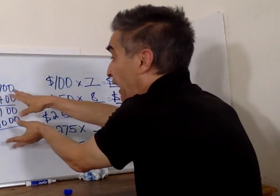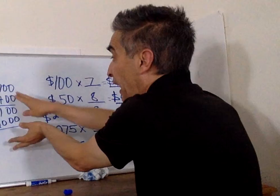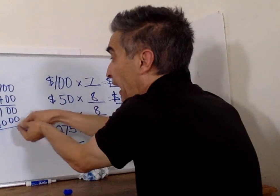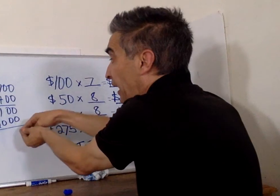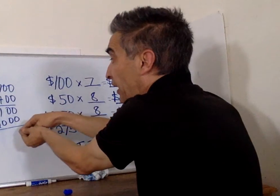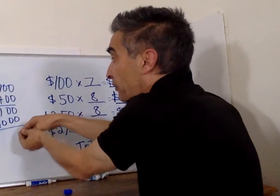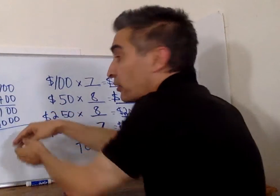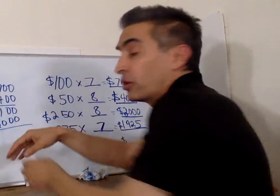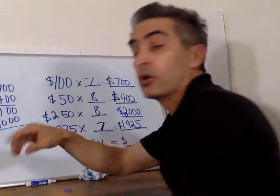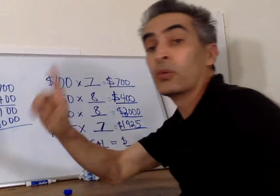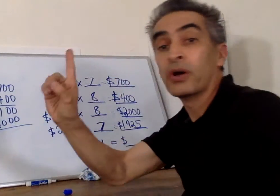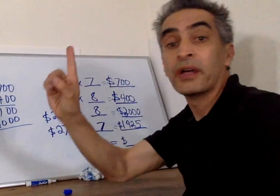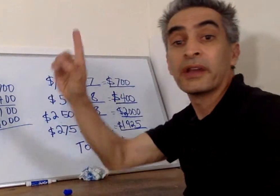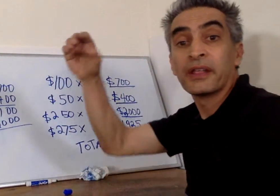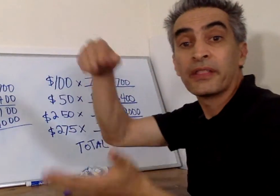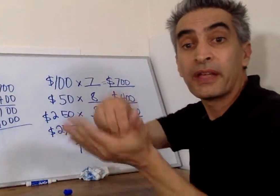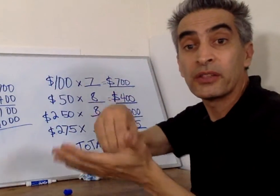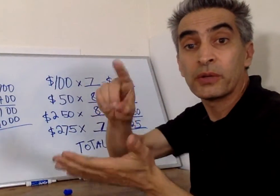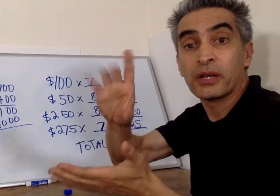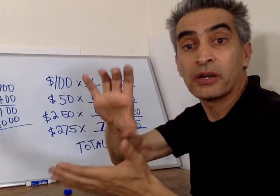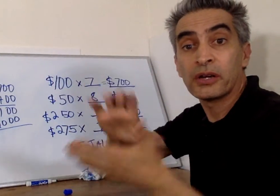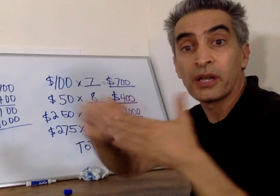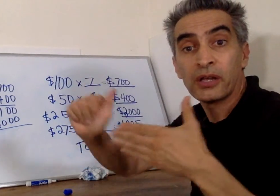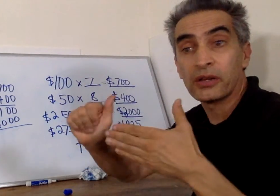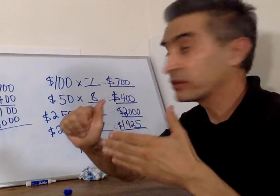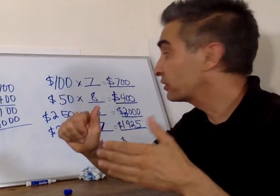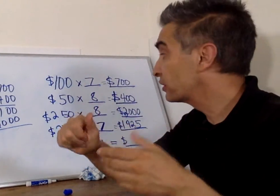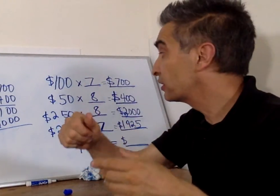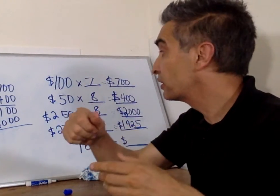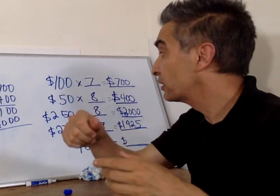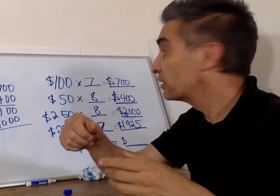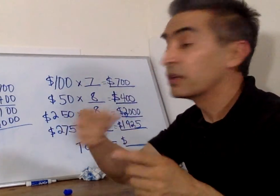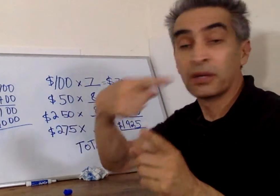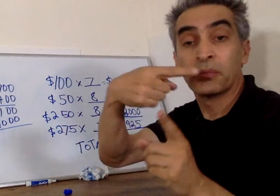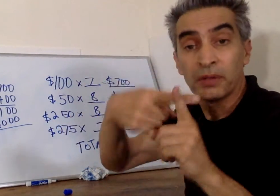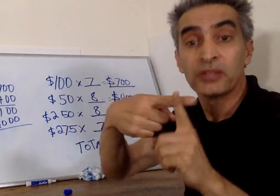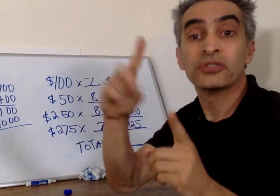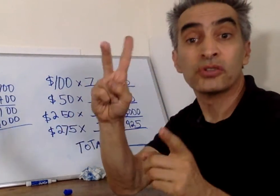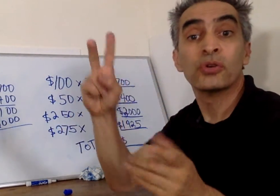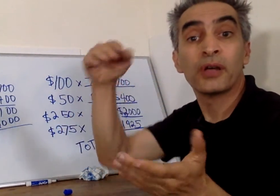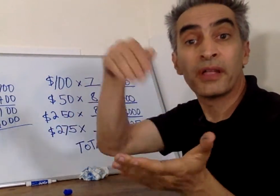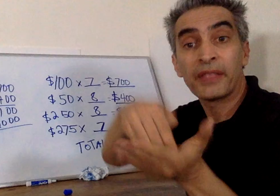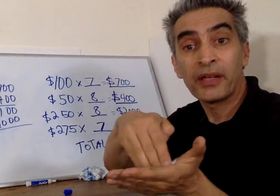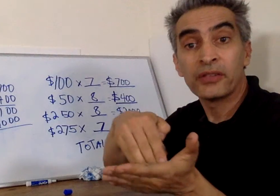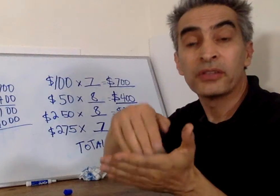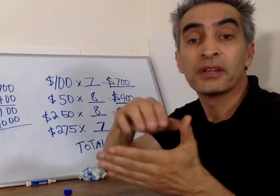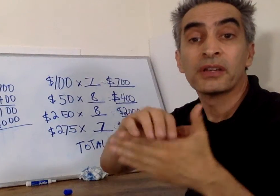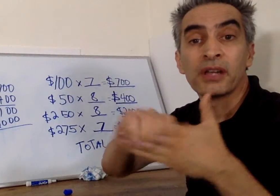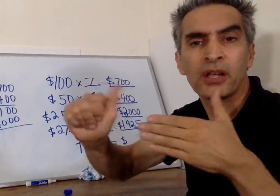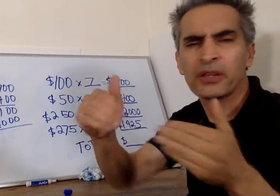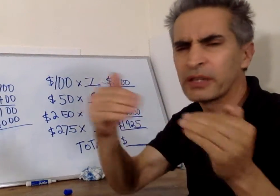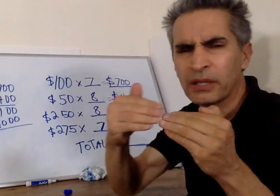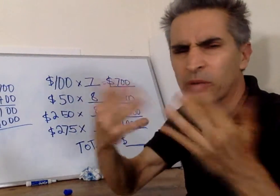add that up you get $1,100 plus $2,000